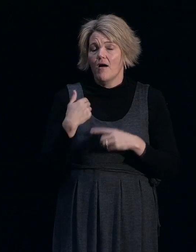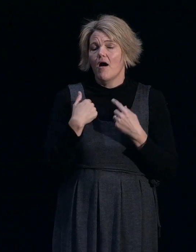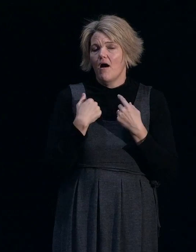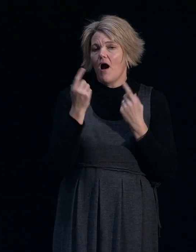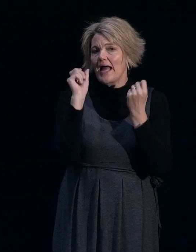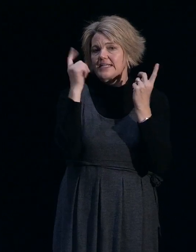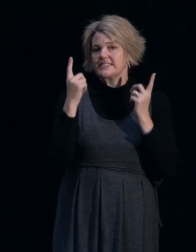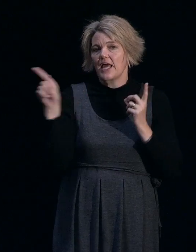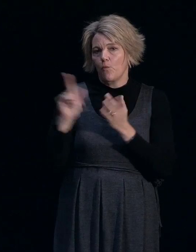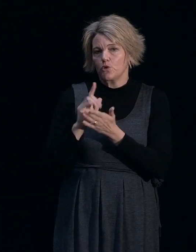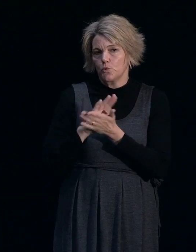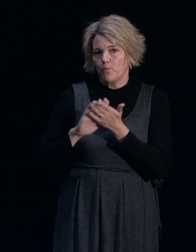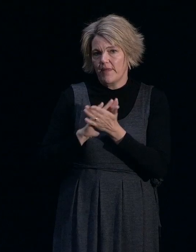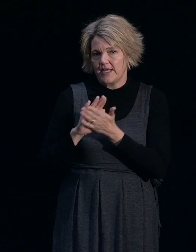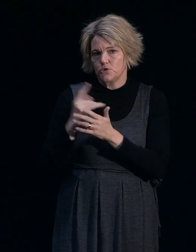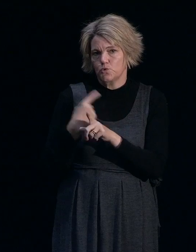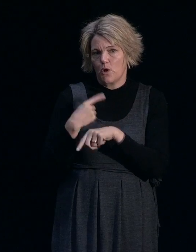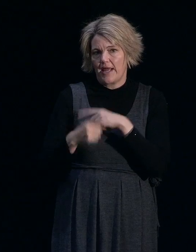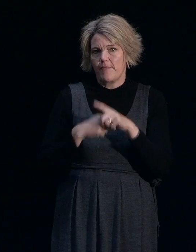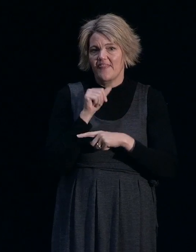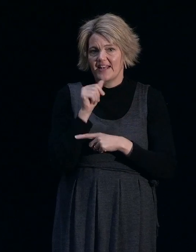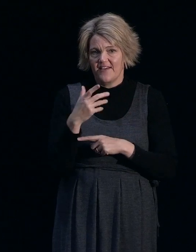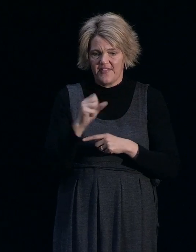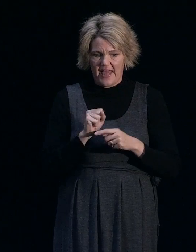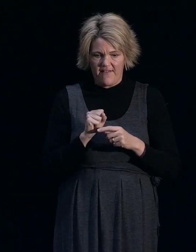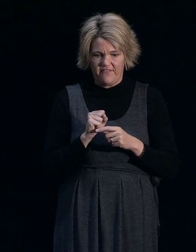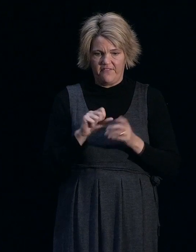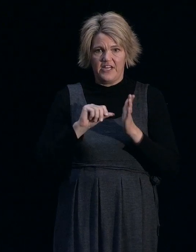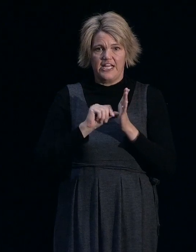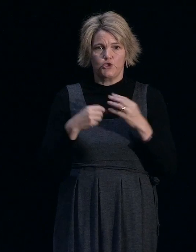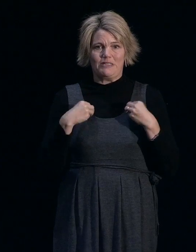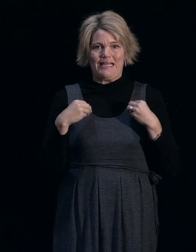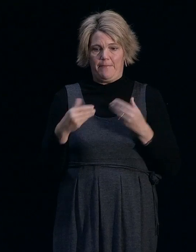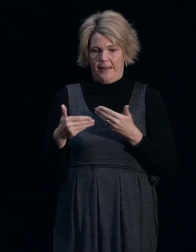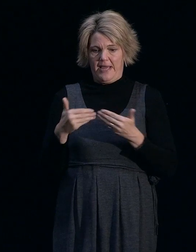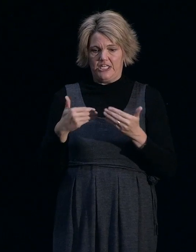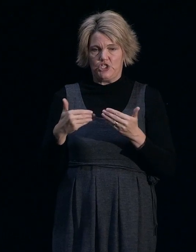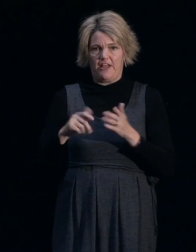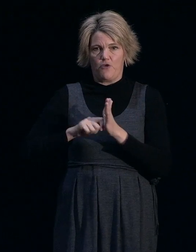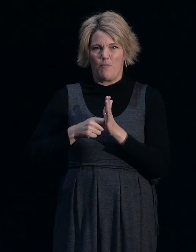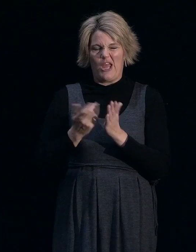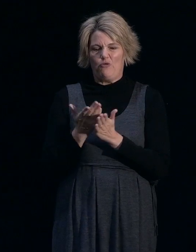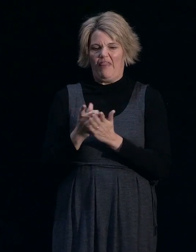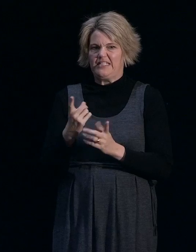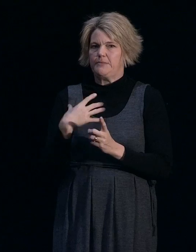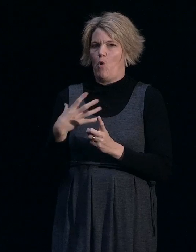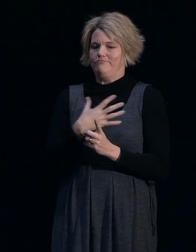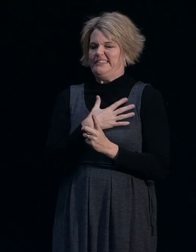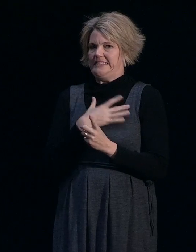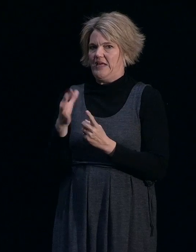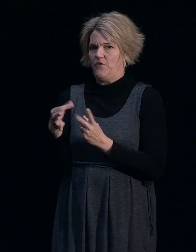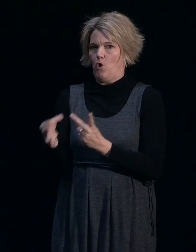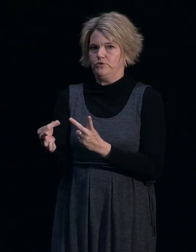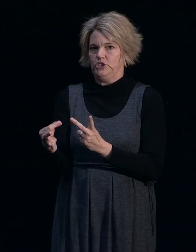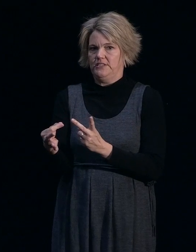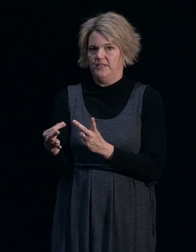have a insurance managed repair, that is their safest option. Because you have, with an insurance